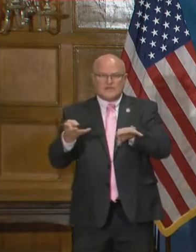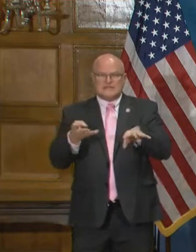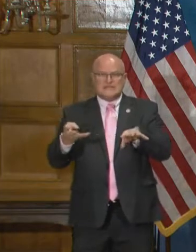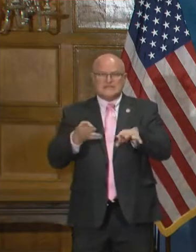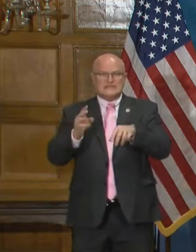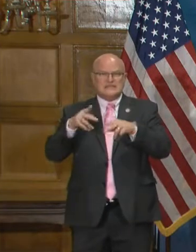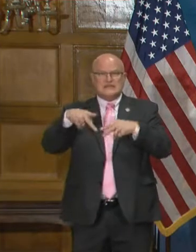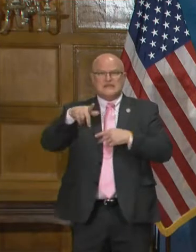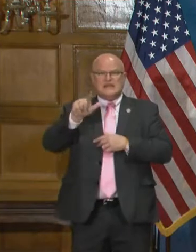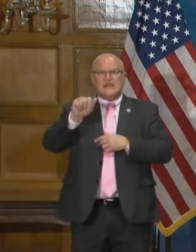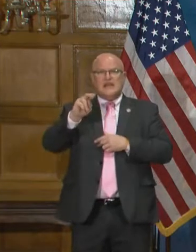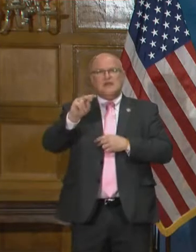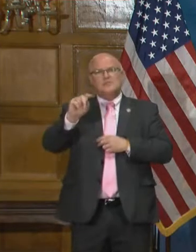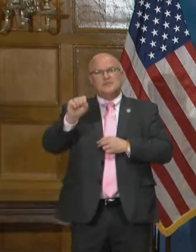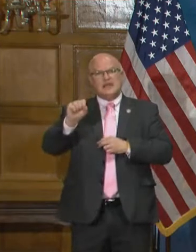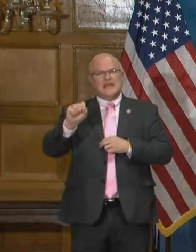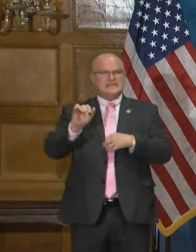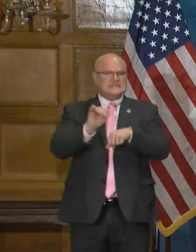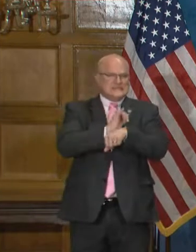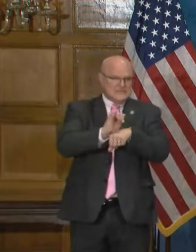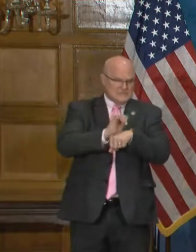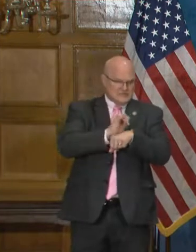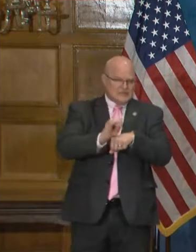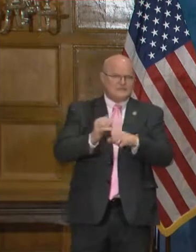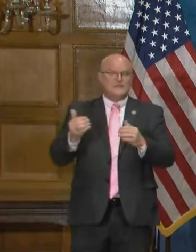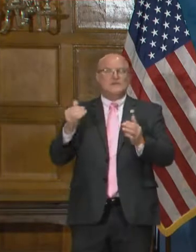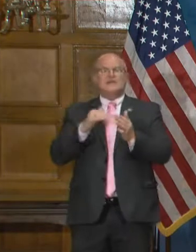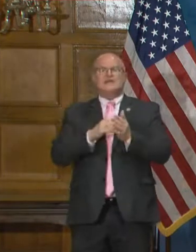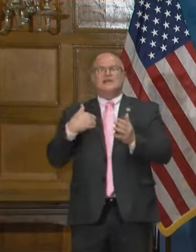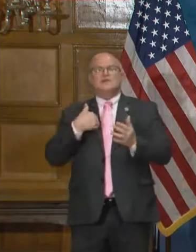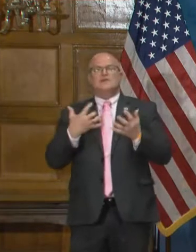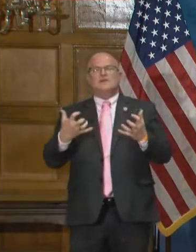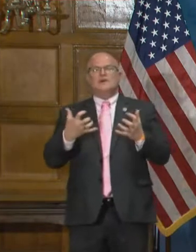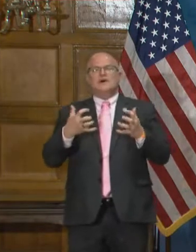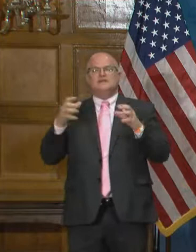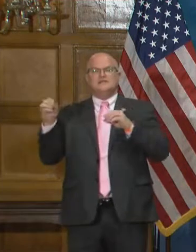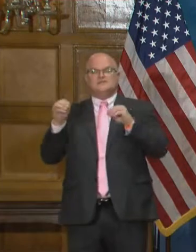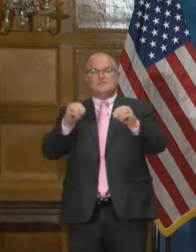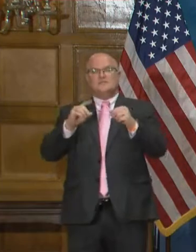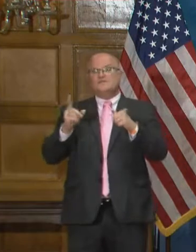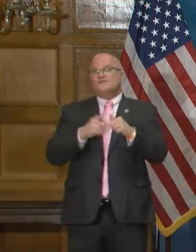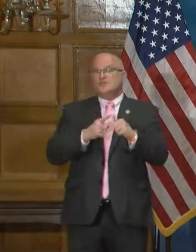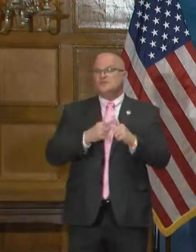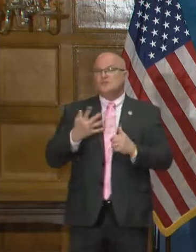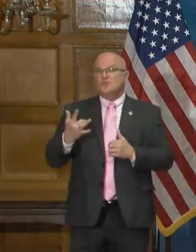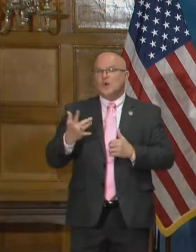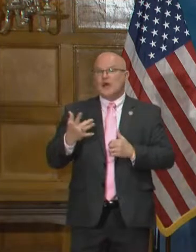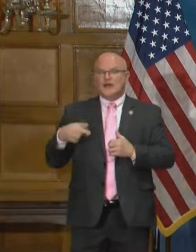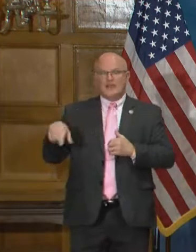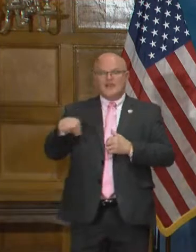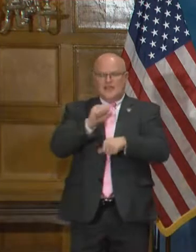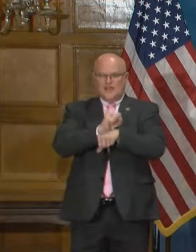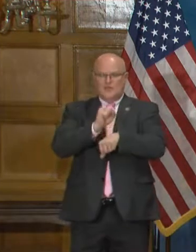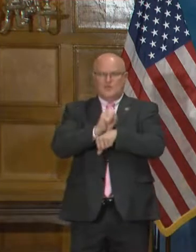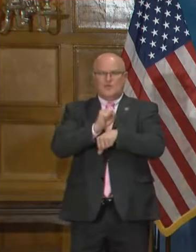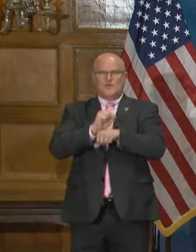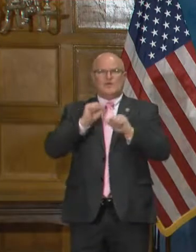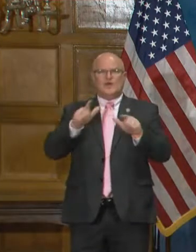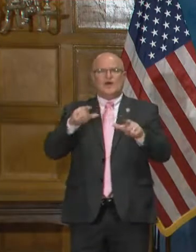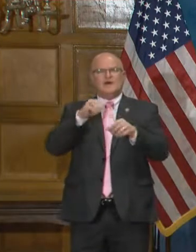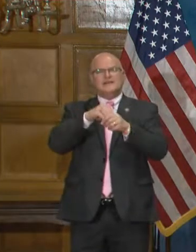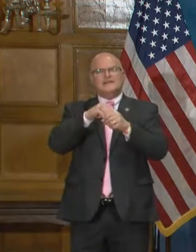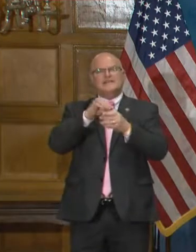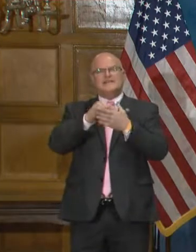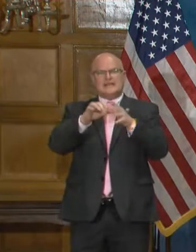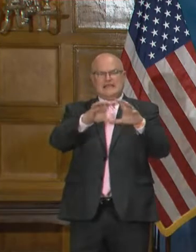industry. And so again, we wanted to move them in there first because they work all of those that are in